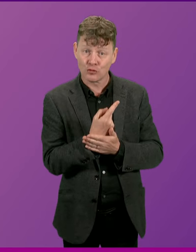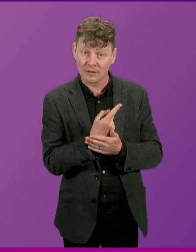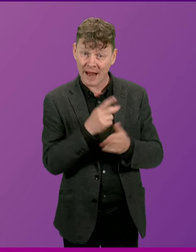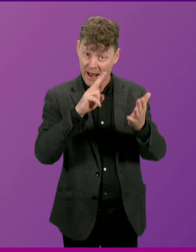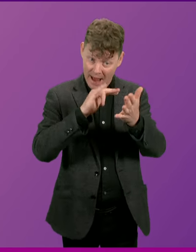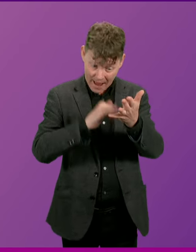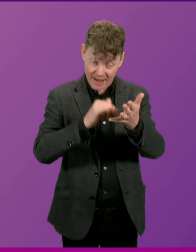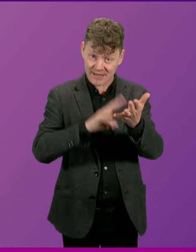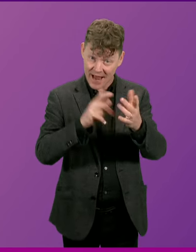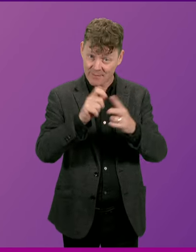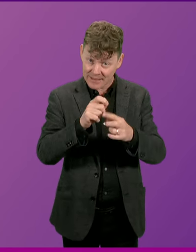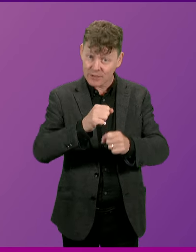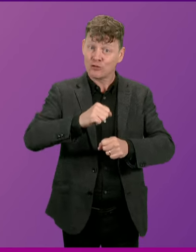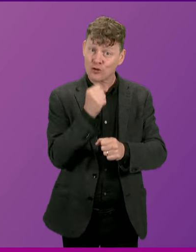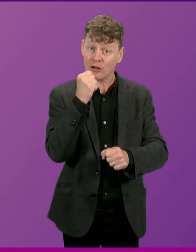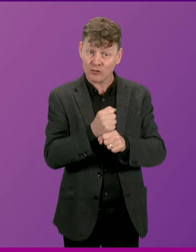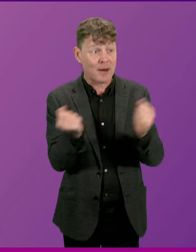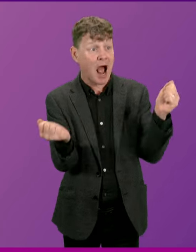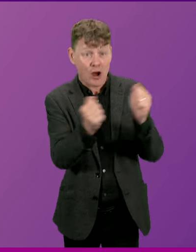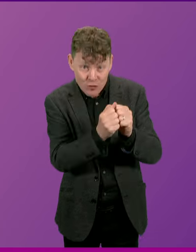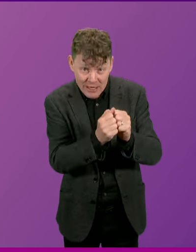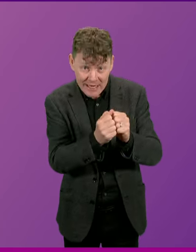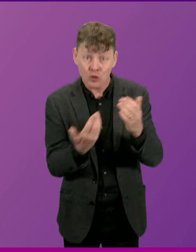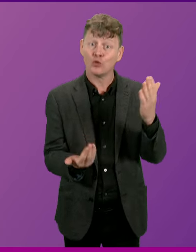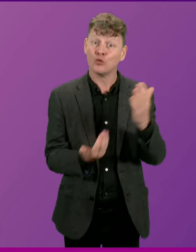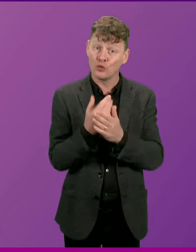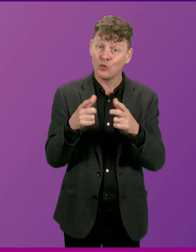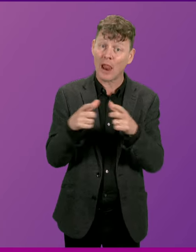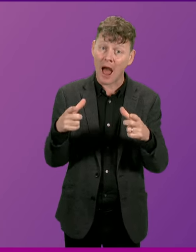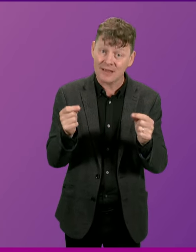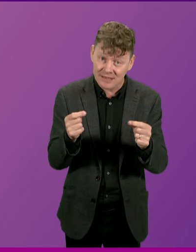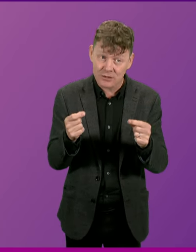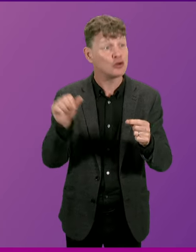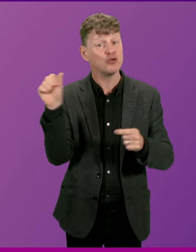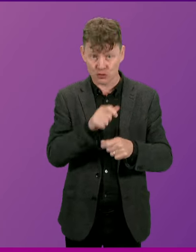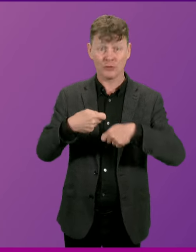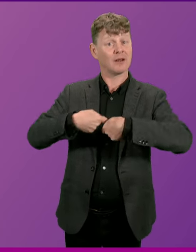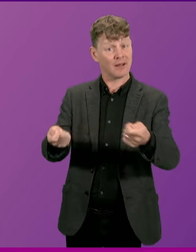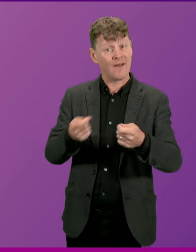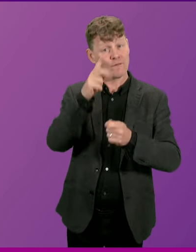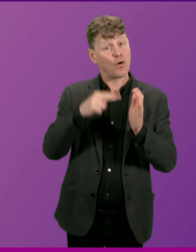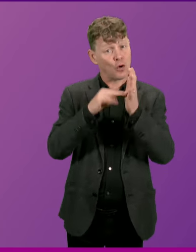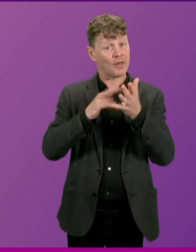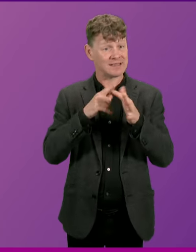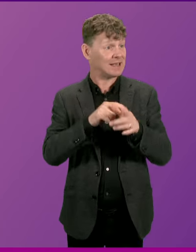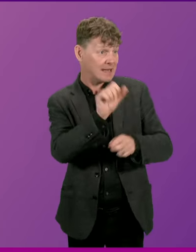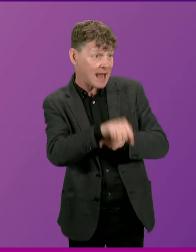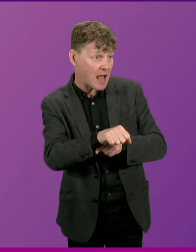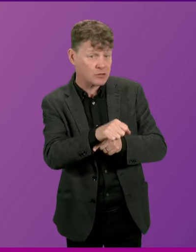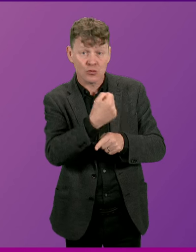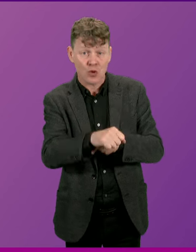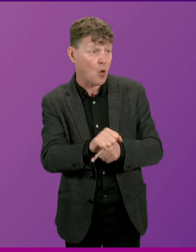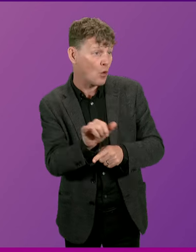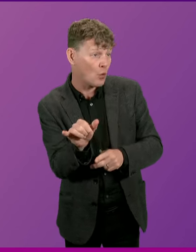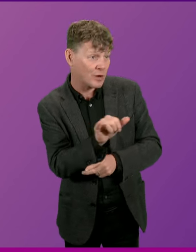Scottish Government agree that new oil and gas licences for the North Sea should be granted? Yes or no? Deputy